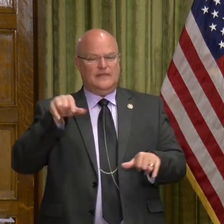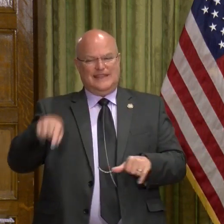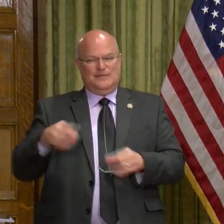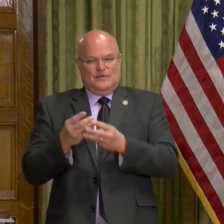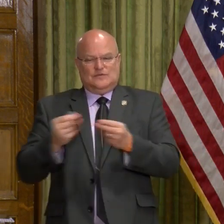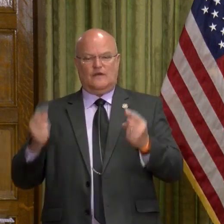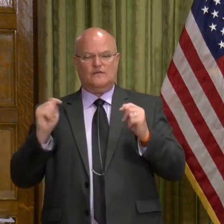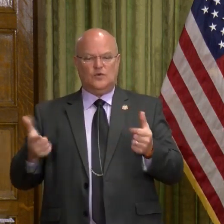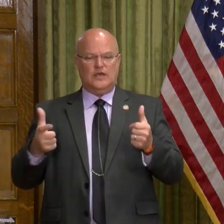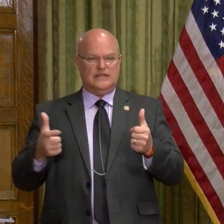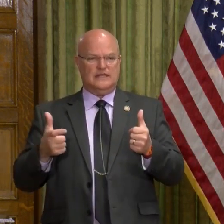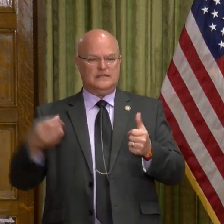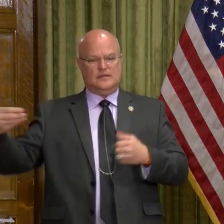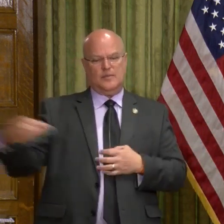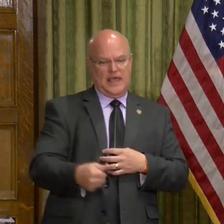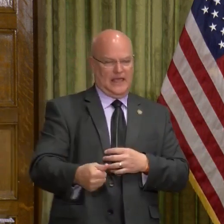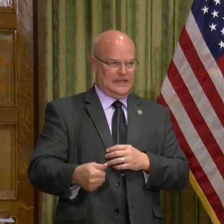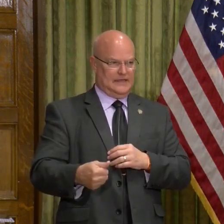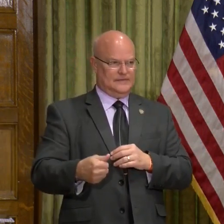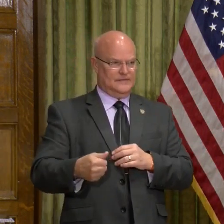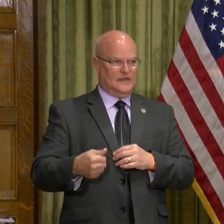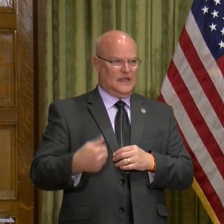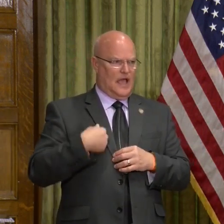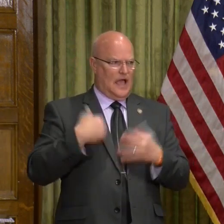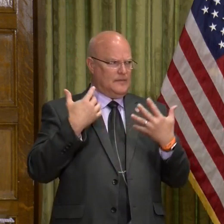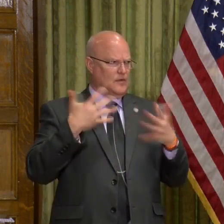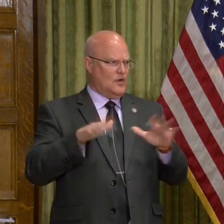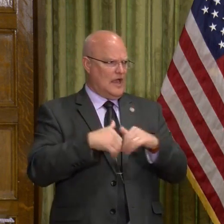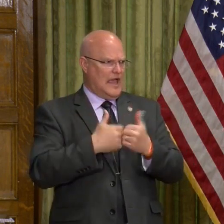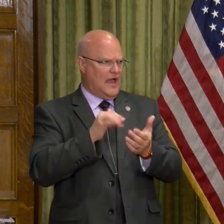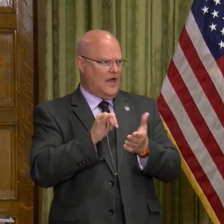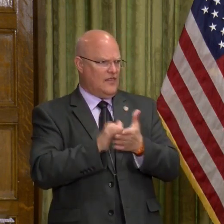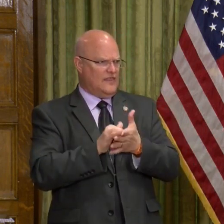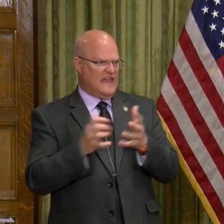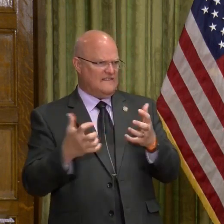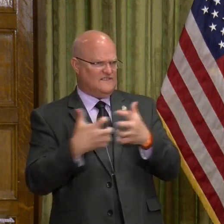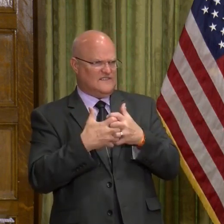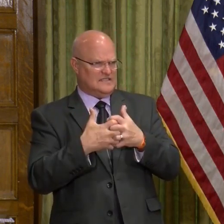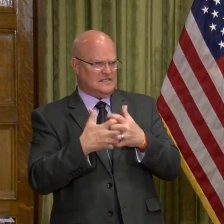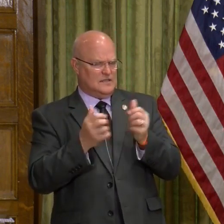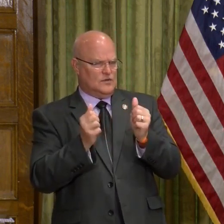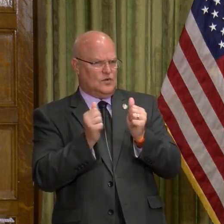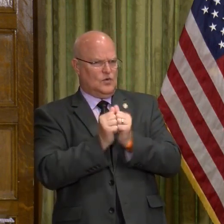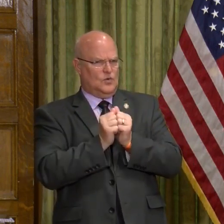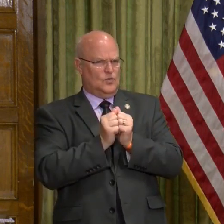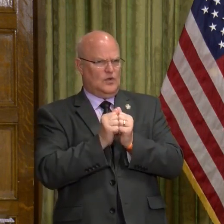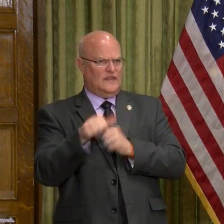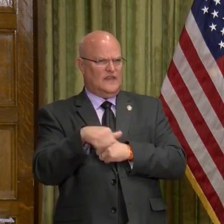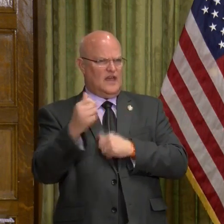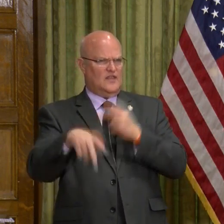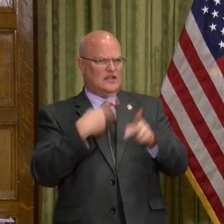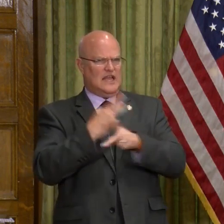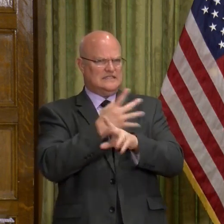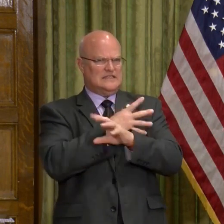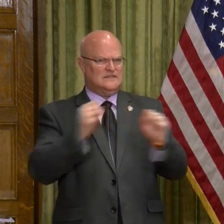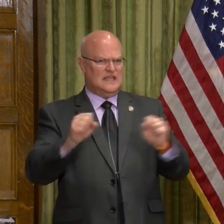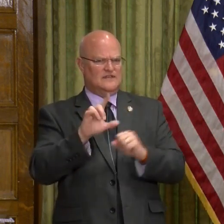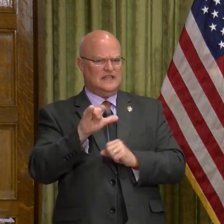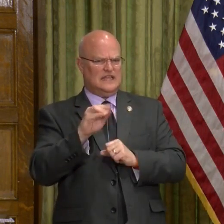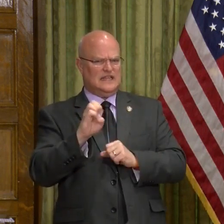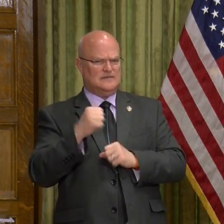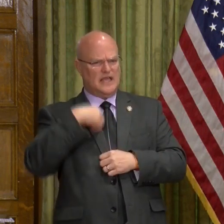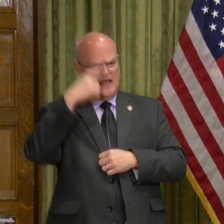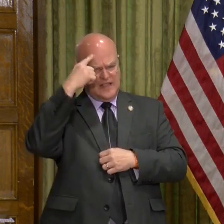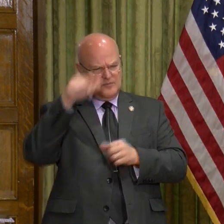in terms of compensation. I'm not aware of how that fits into other kinds of safety claims. I